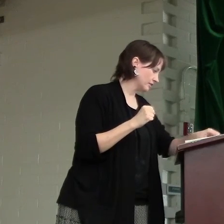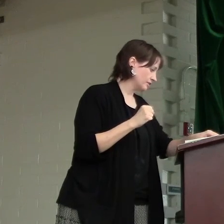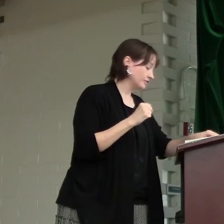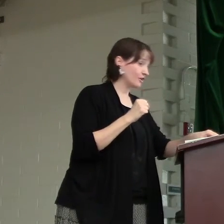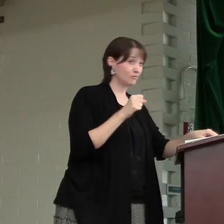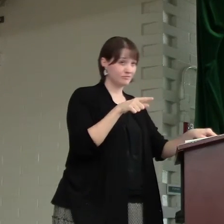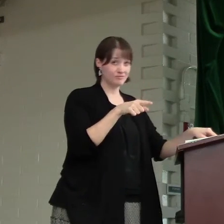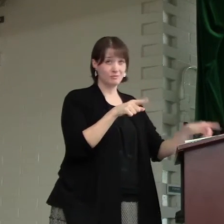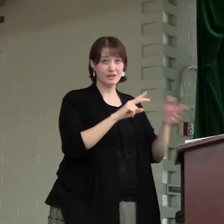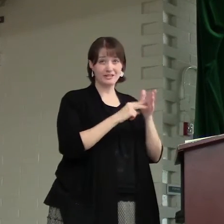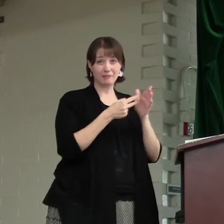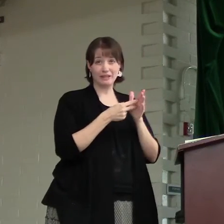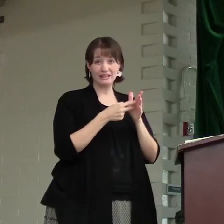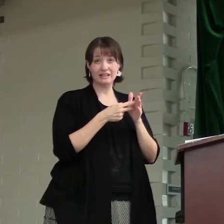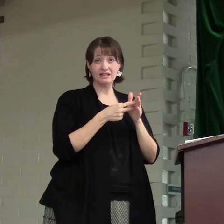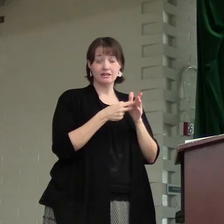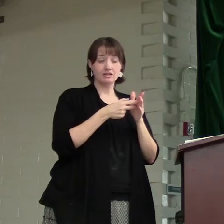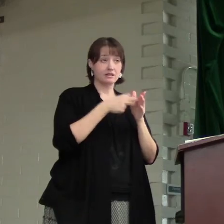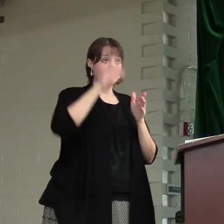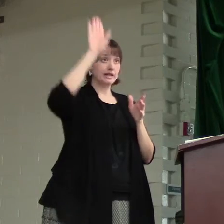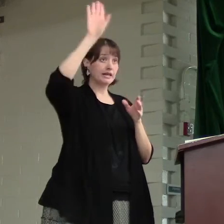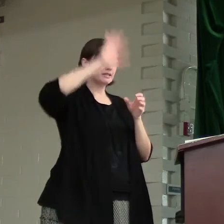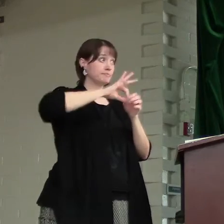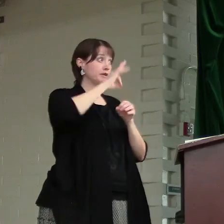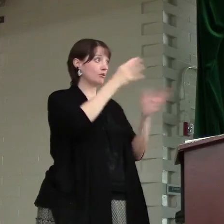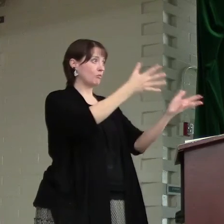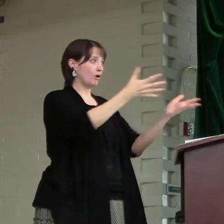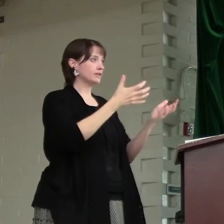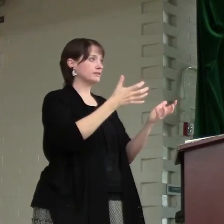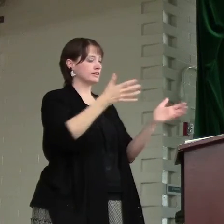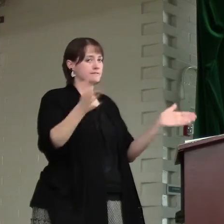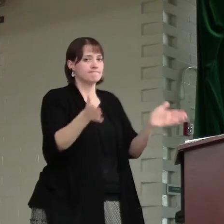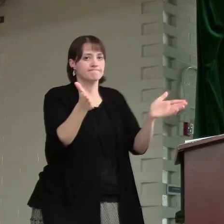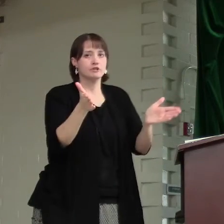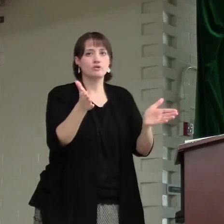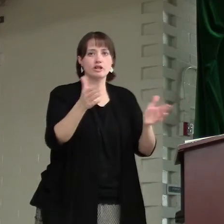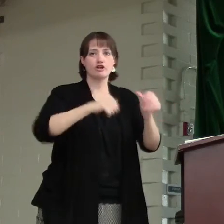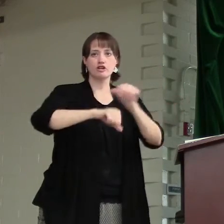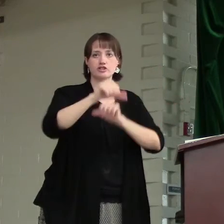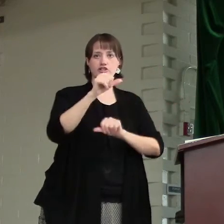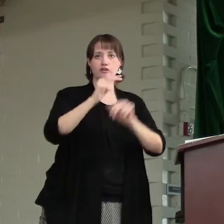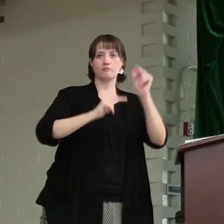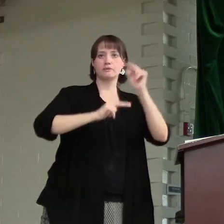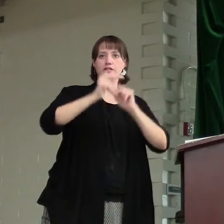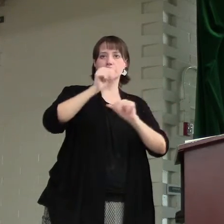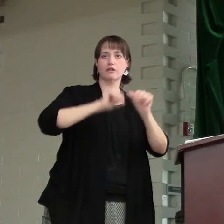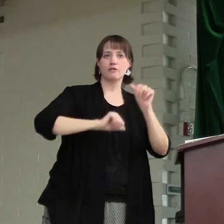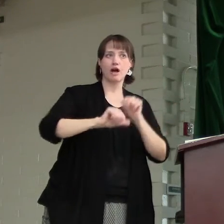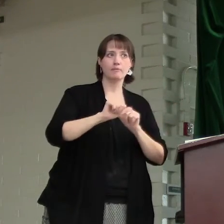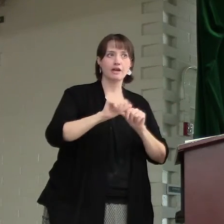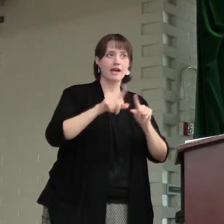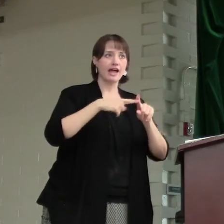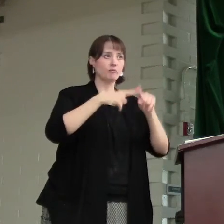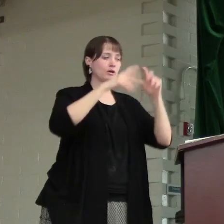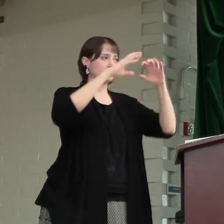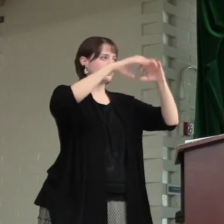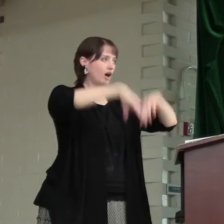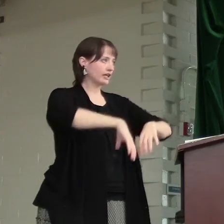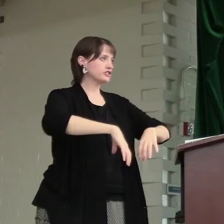So what does that mean? His Spirit wants us to encourage each other, build each other up. And when we knock each